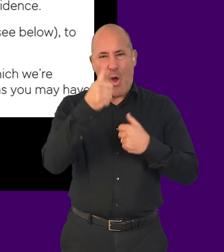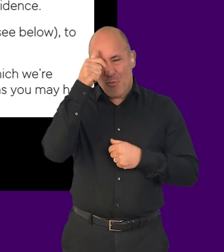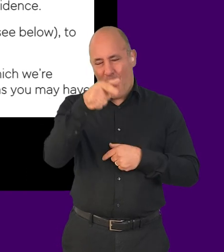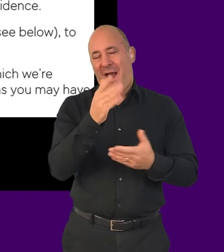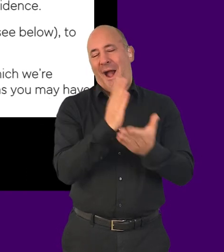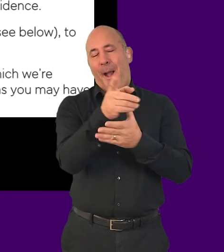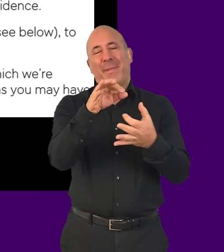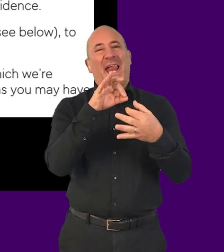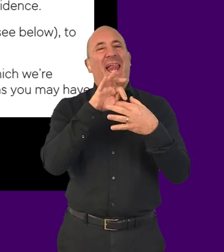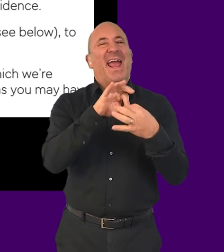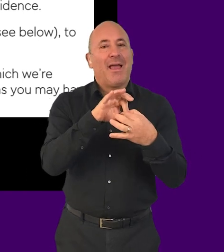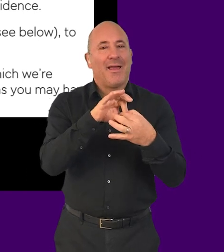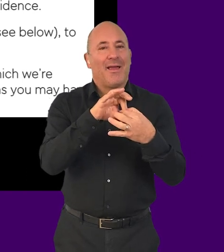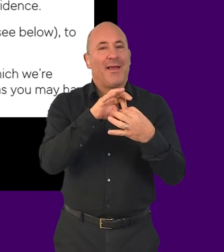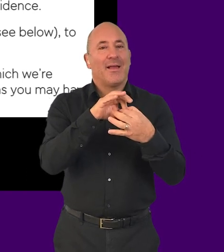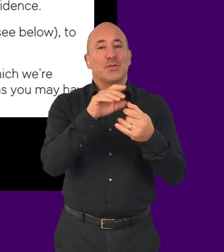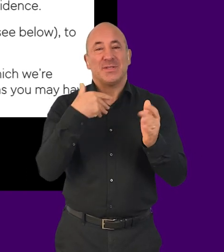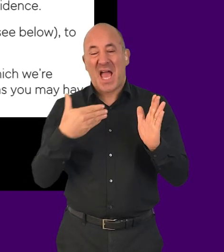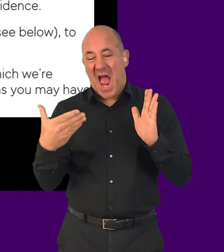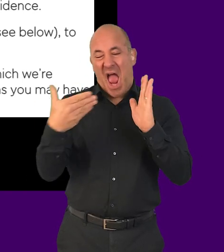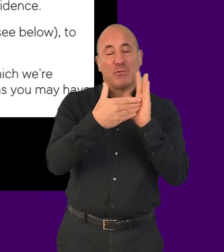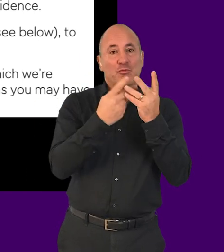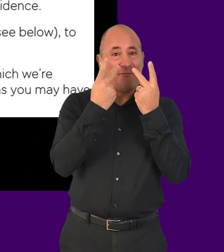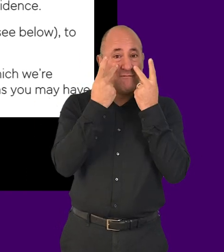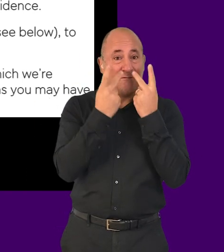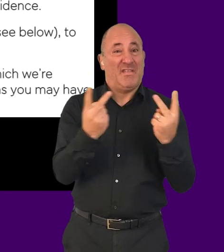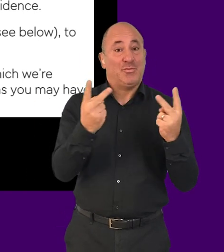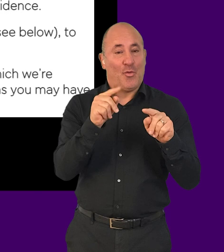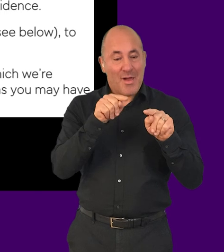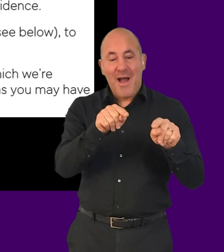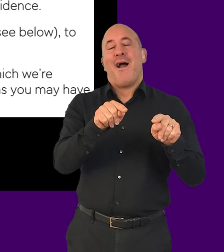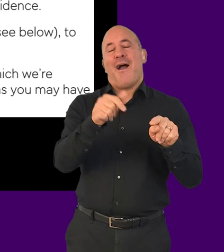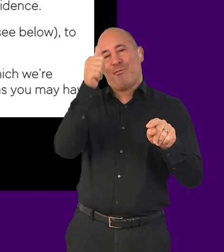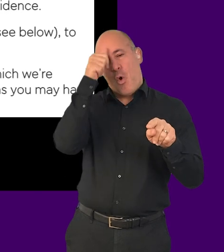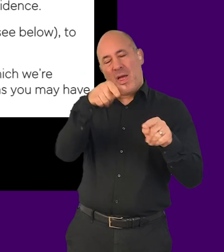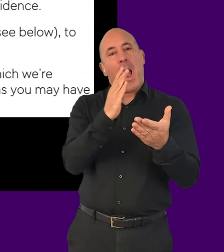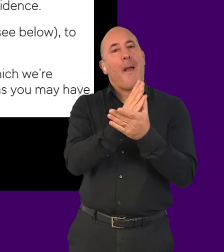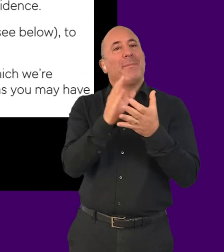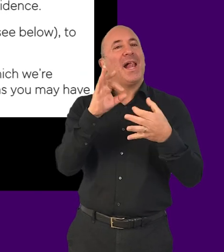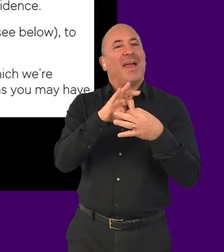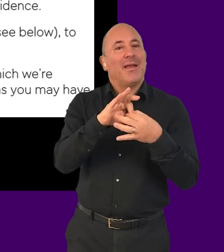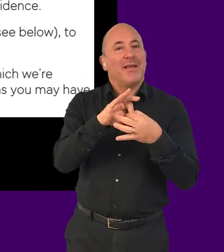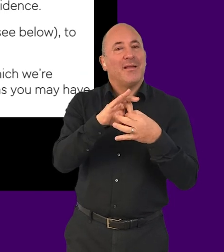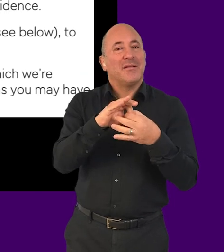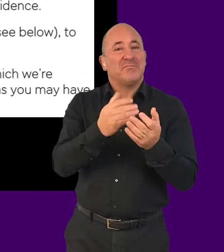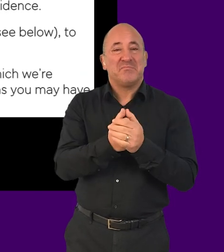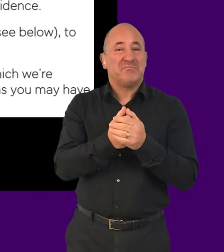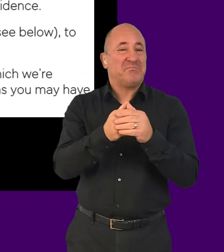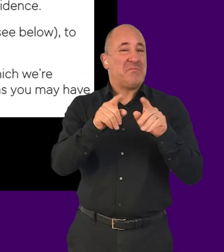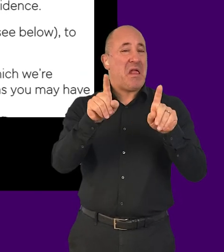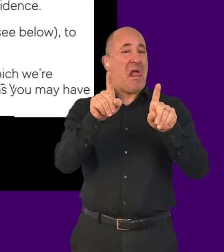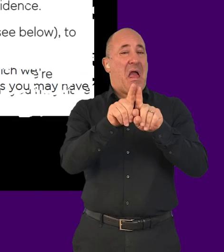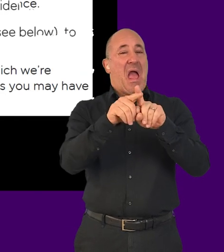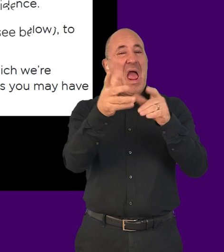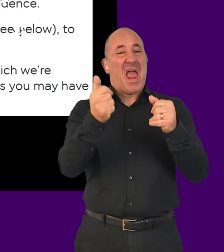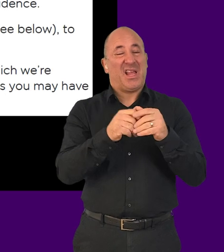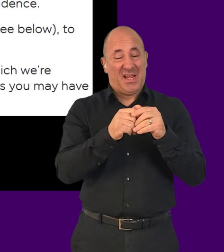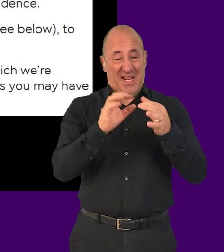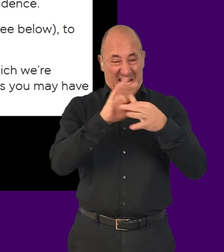for people to recognize links, an additional visual cue should be used to differentiate them. A permanent underline is a